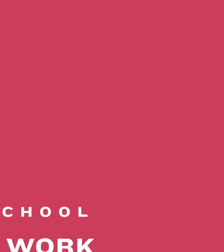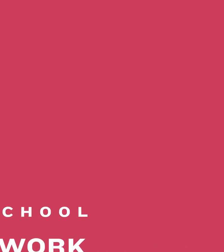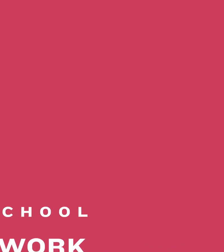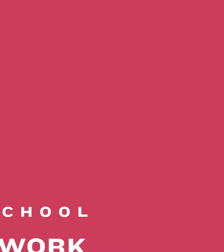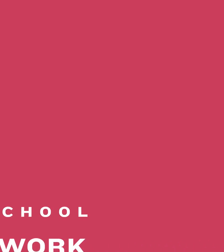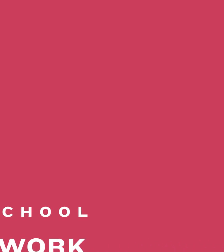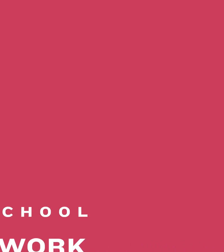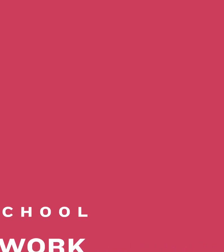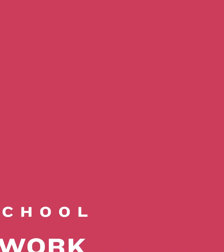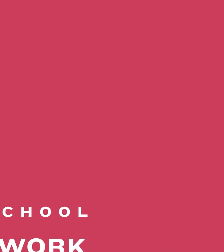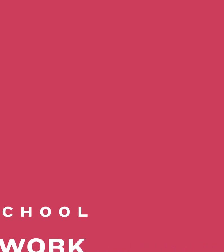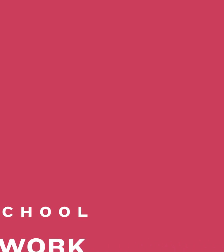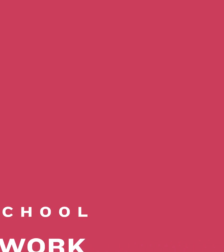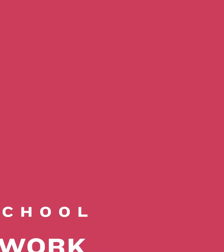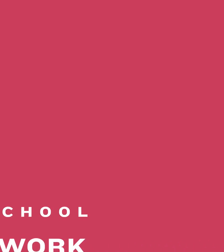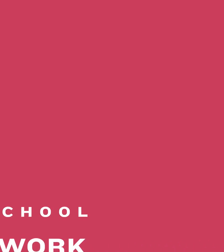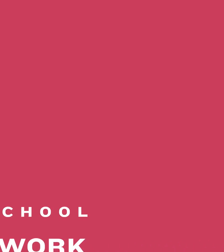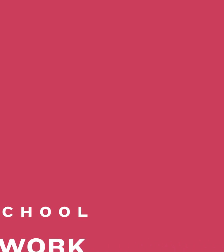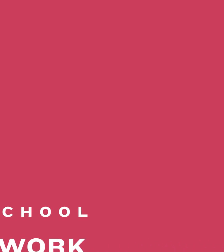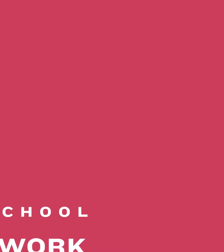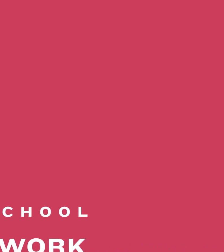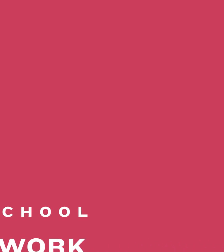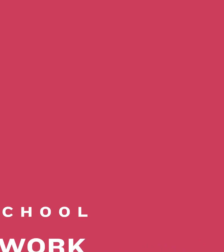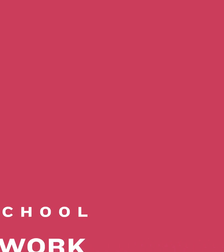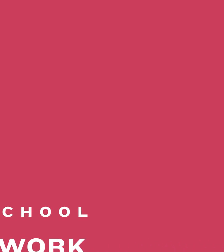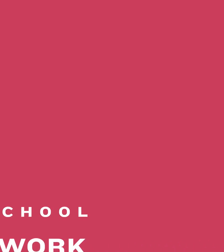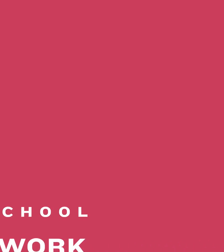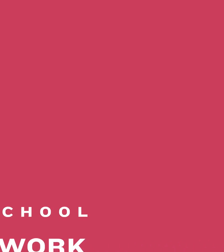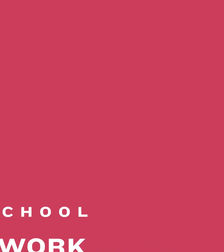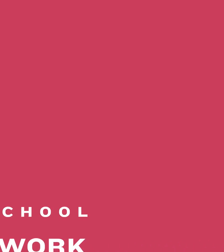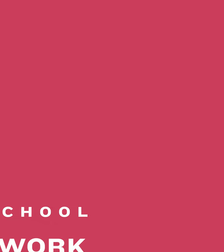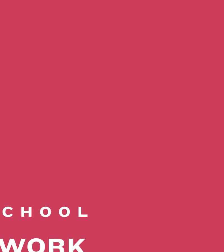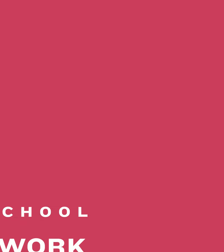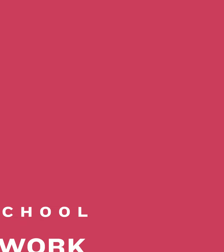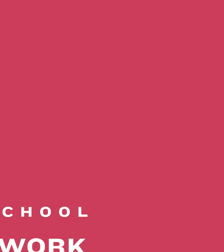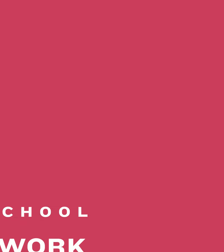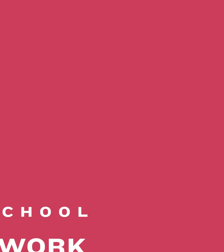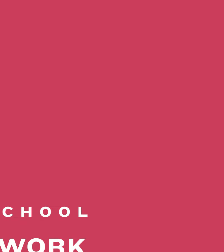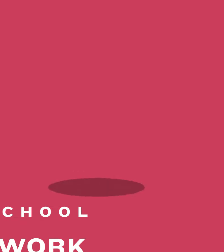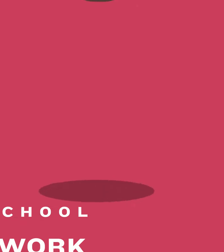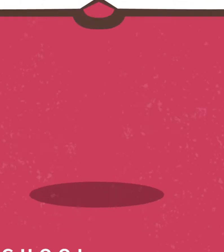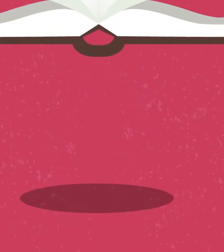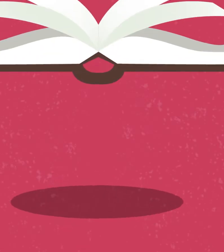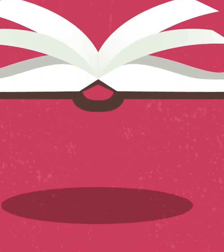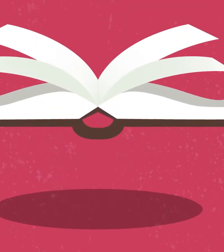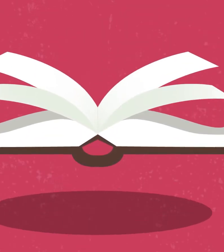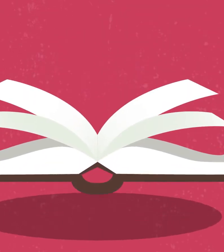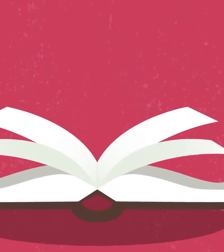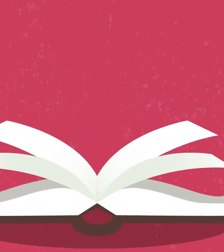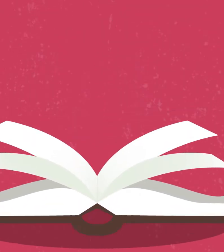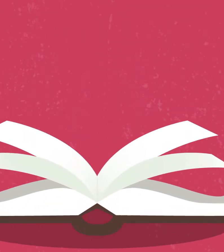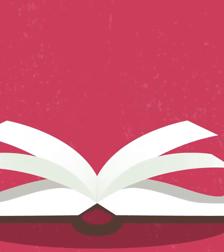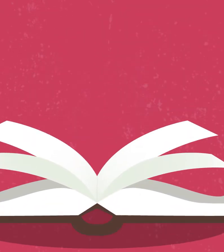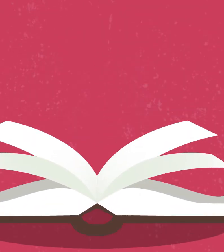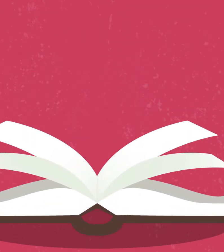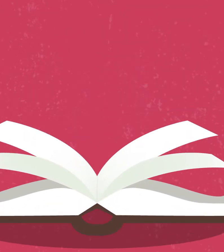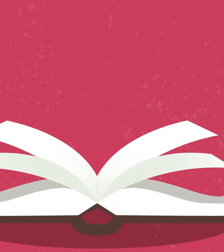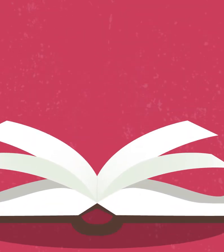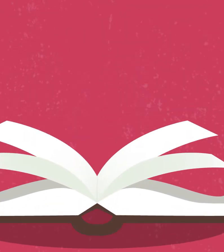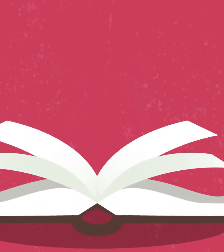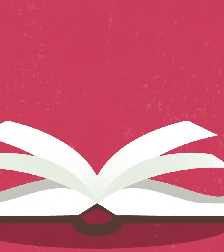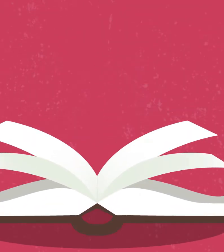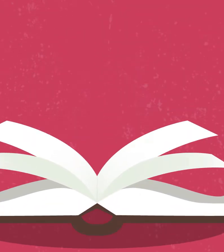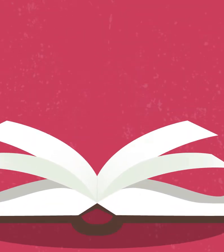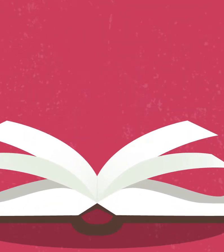Hey boys and girls, I hope you had a good week. Today we're going to jump back into reviewing our memory work on Deuteronomy 7-9.